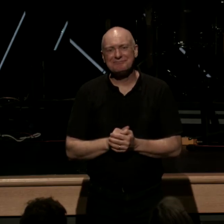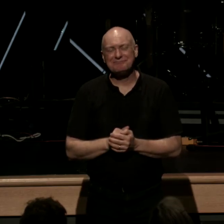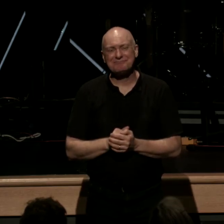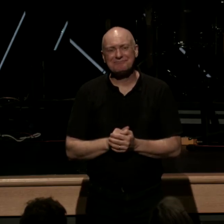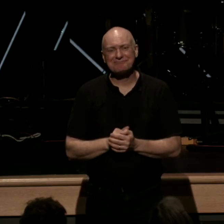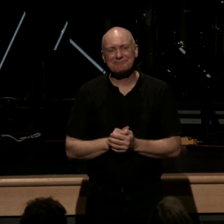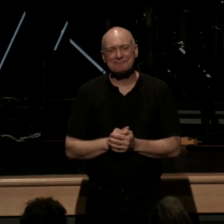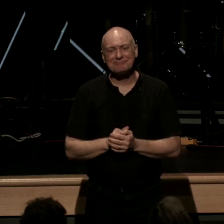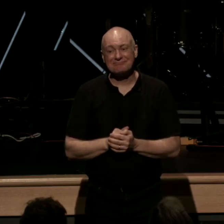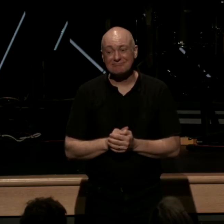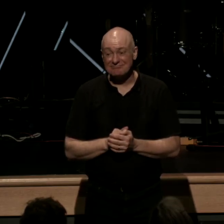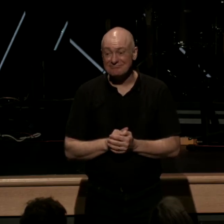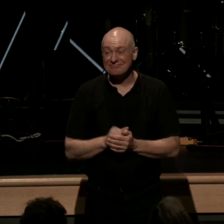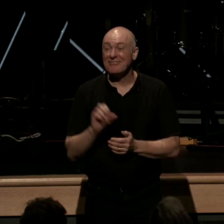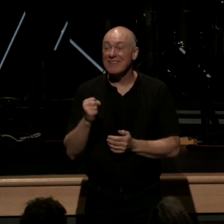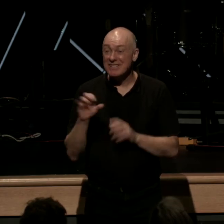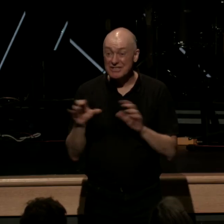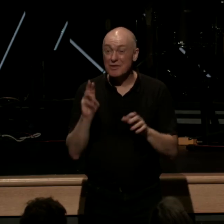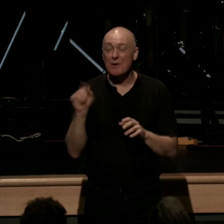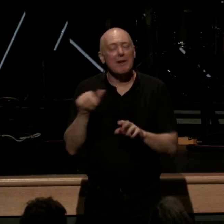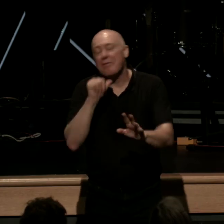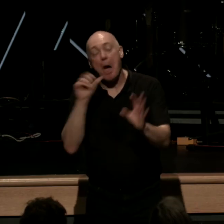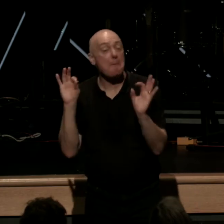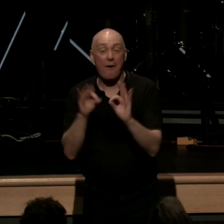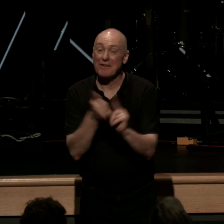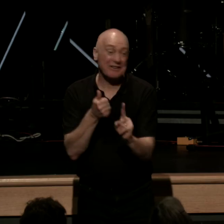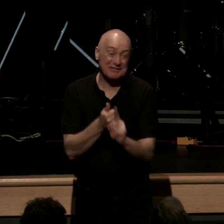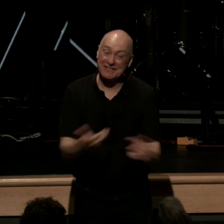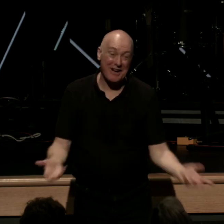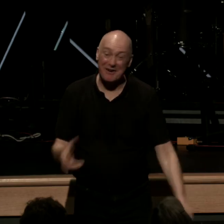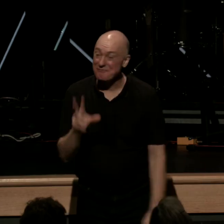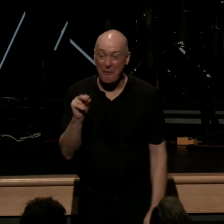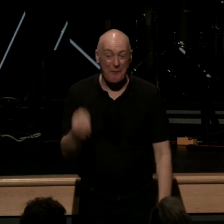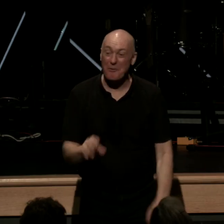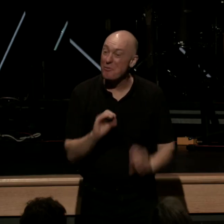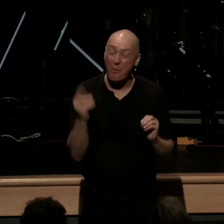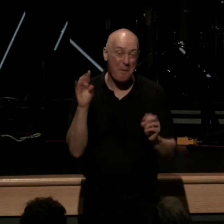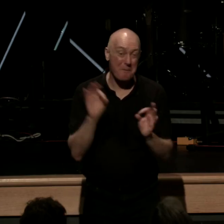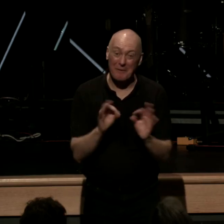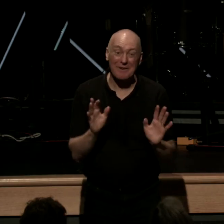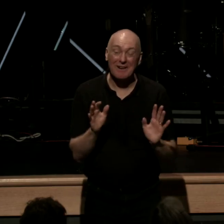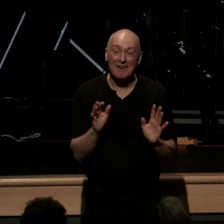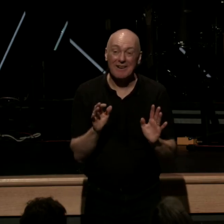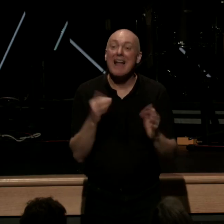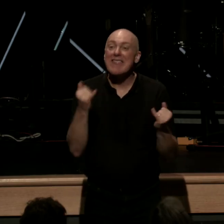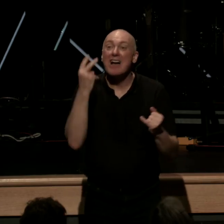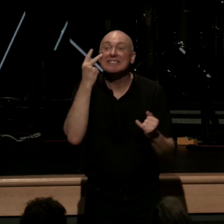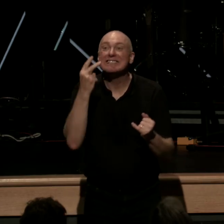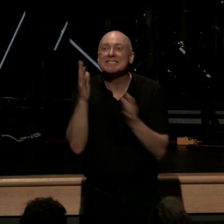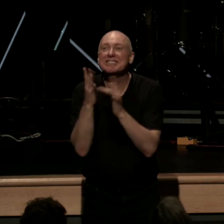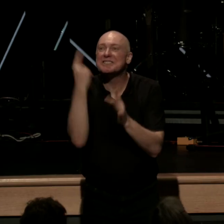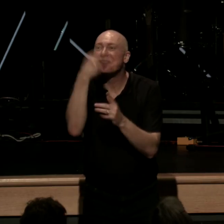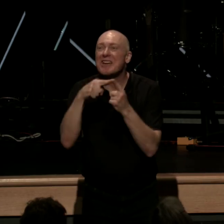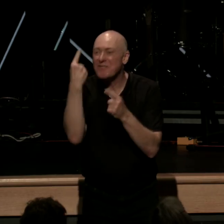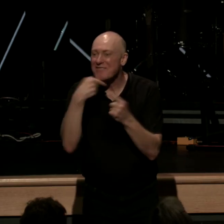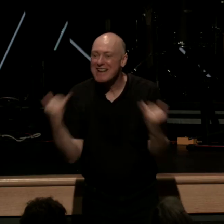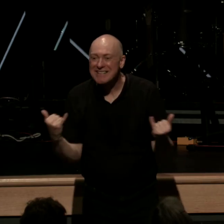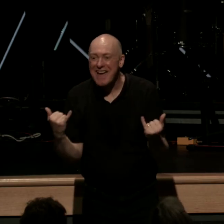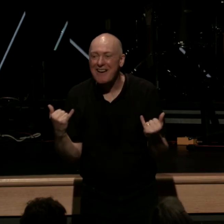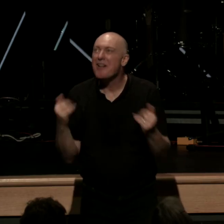she did well she wasn't perfect she was following the one who is perfect and now she's seeing him face to face the perfect one Jesus Christ